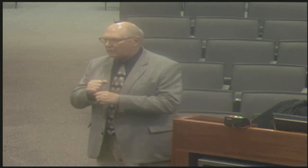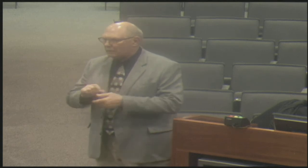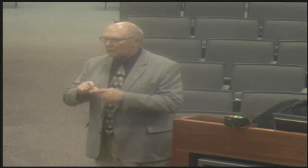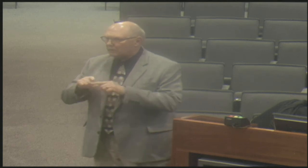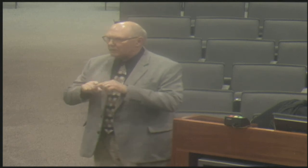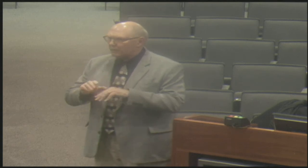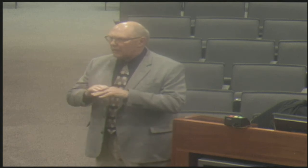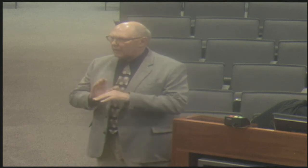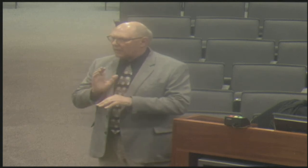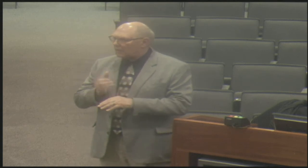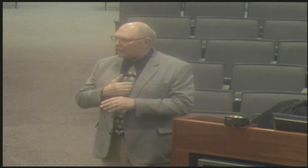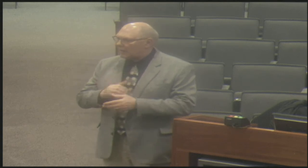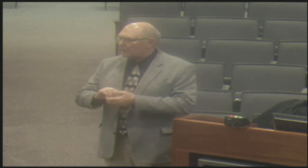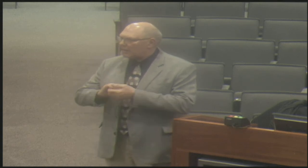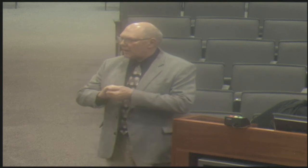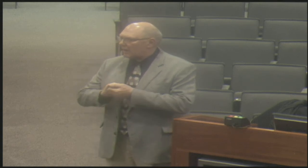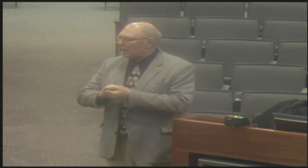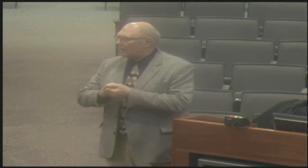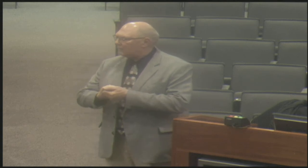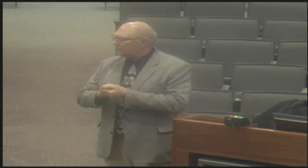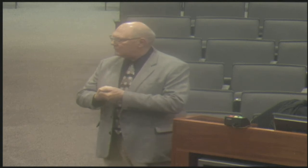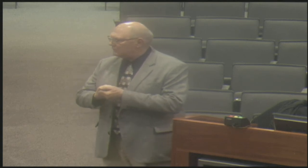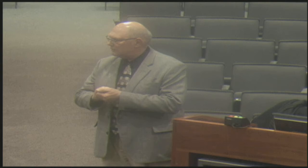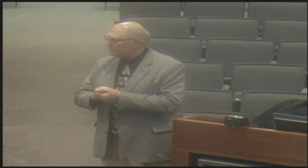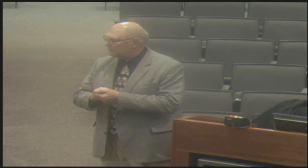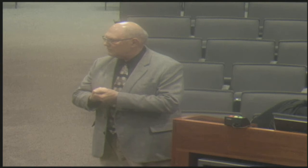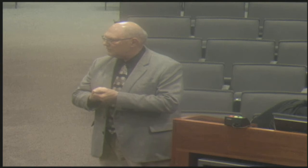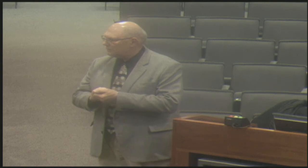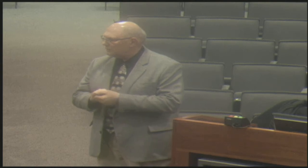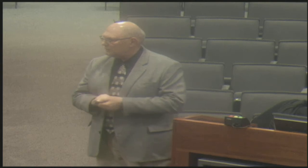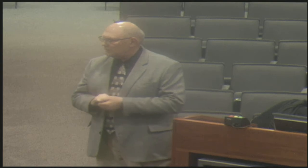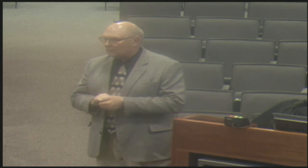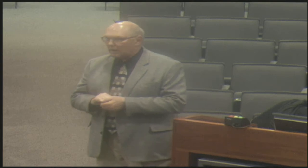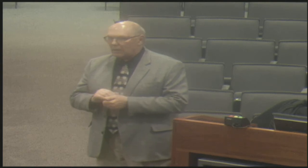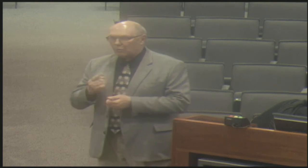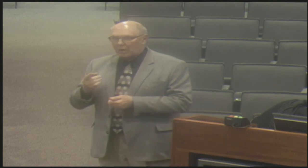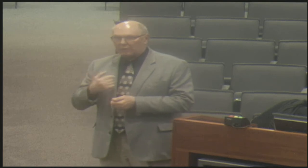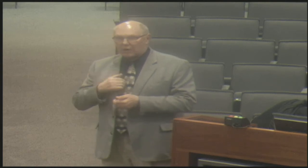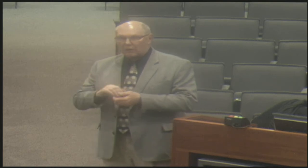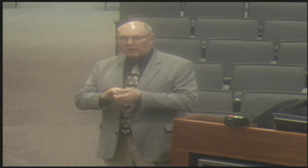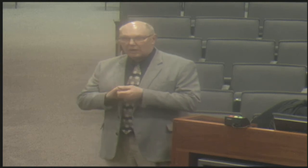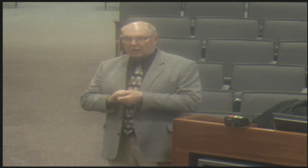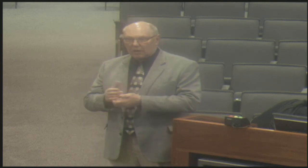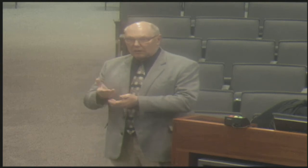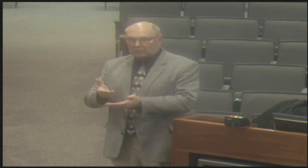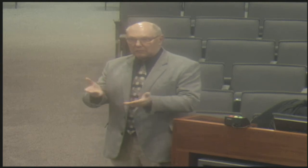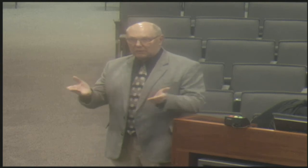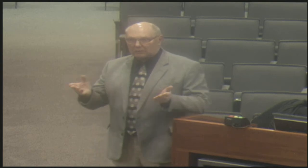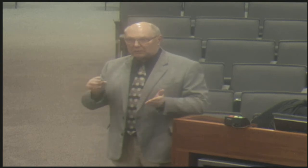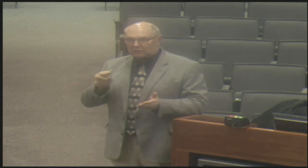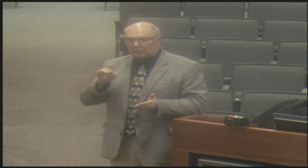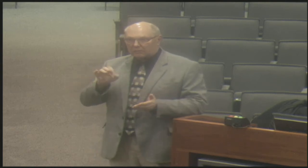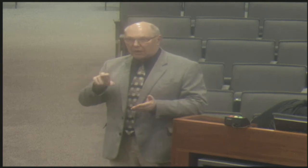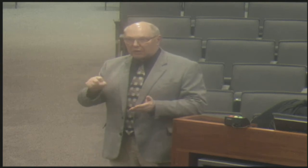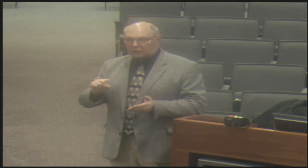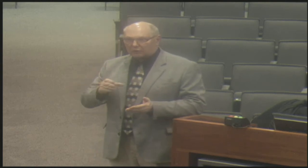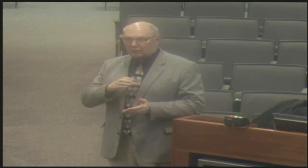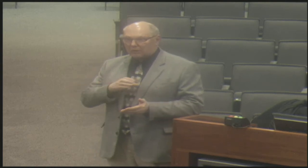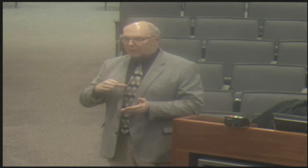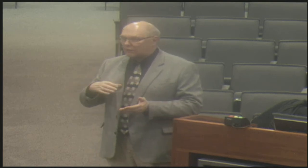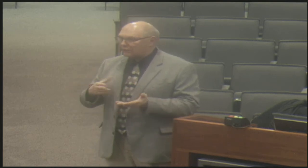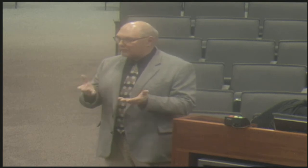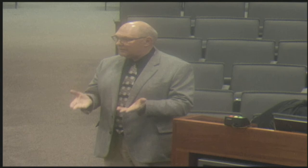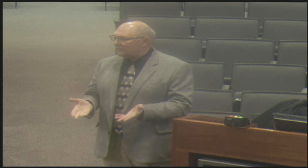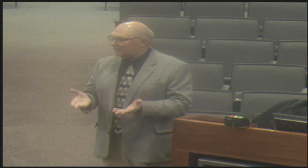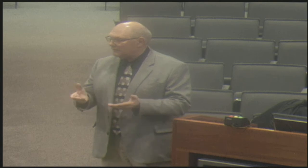to do and we have to pick our battles, if you will. And what we try to do is focus in on those collaborative efforts. And one of